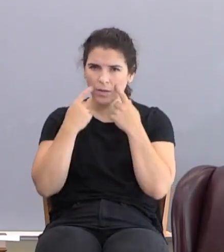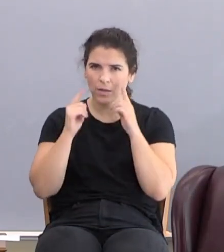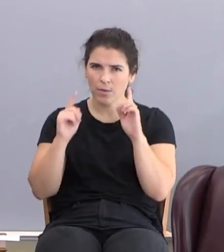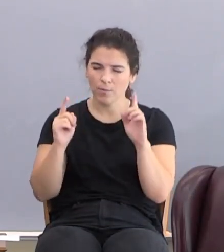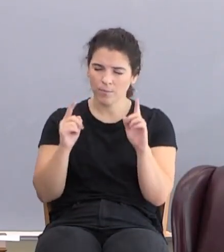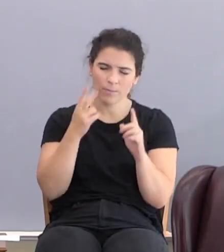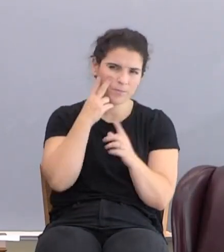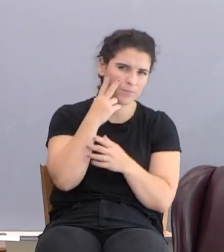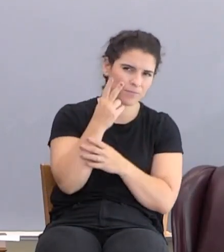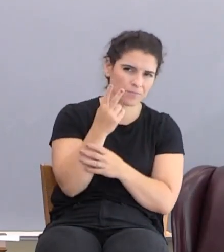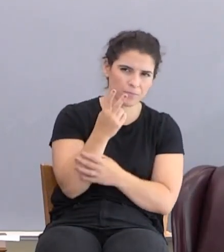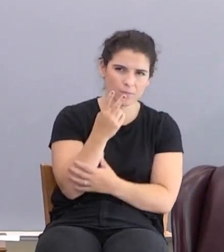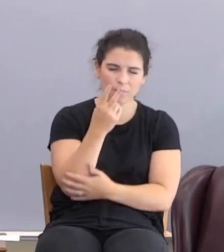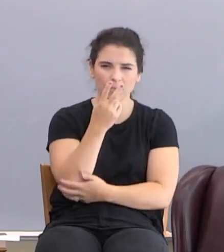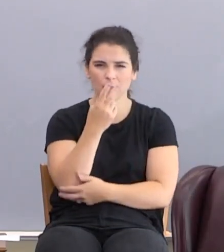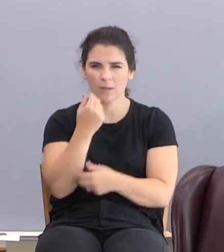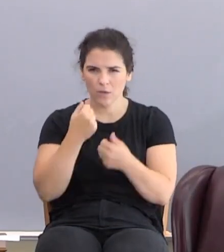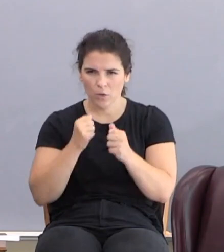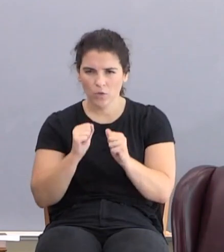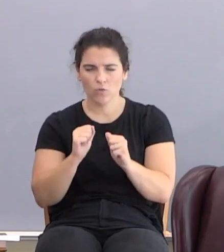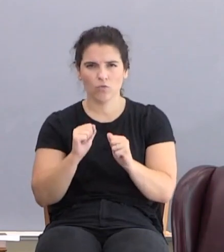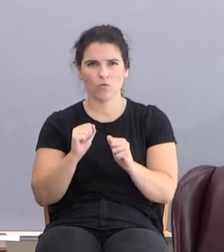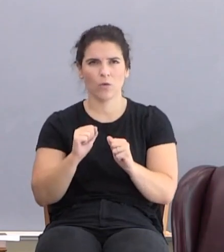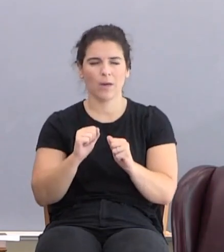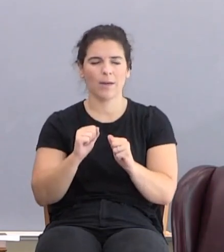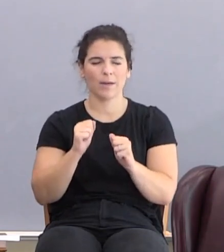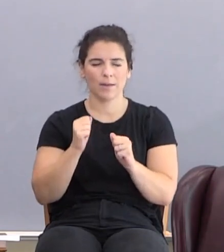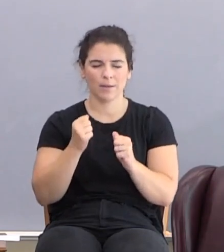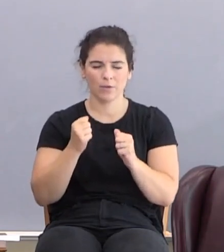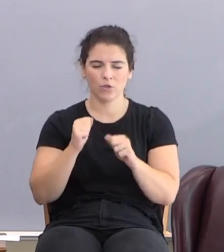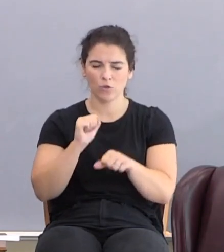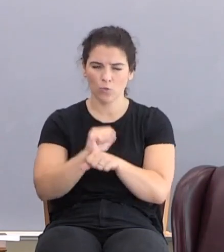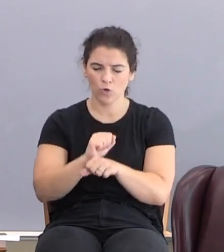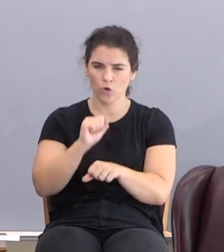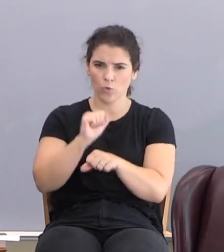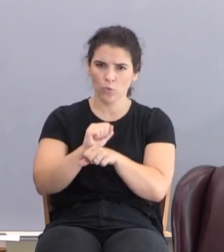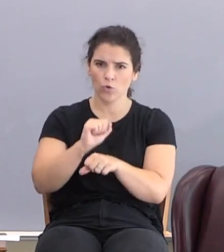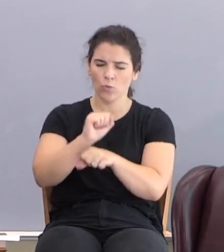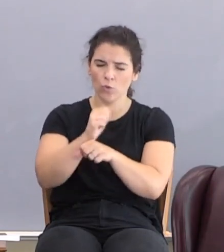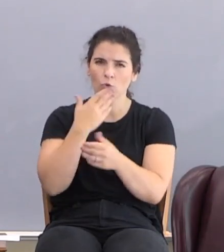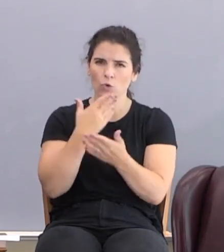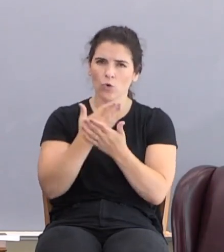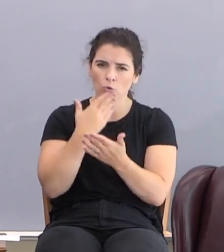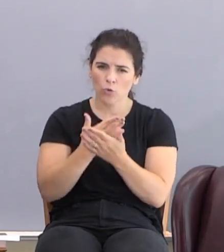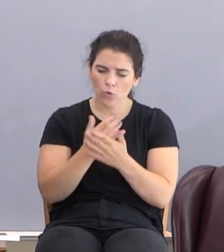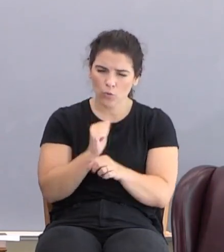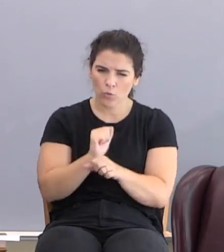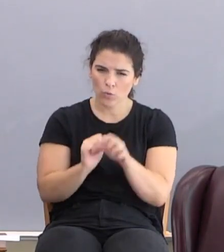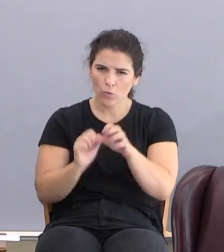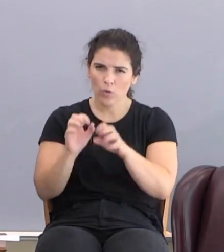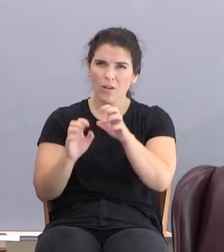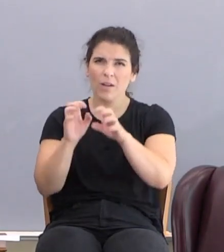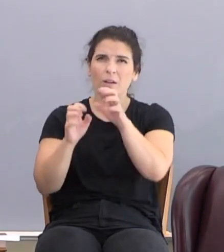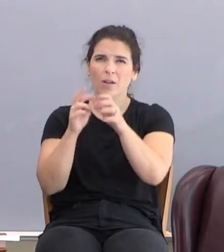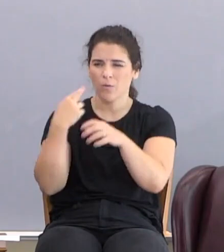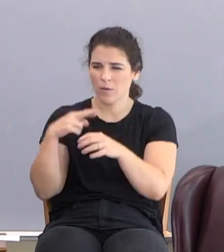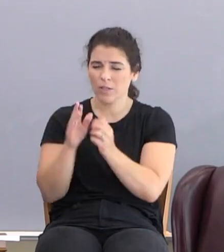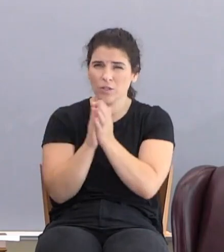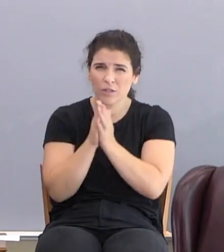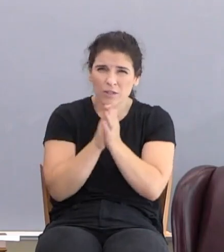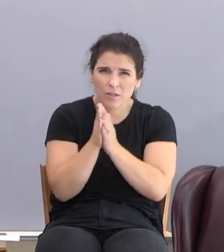You see, he's trying to climb up the ladder of good works and religious zeal